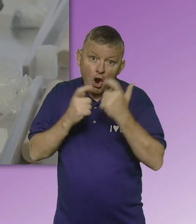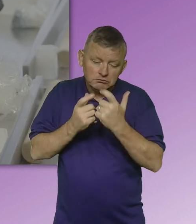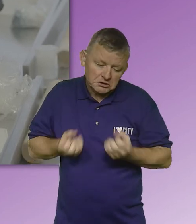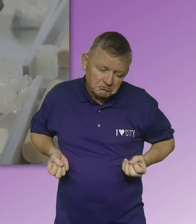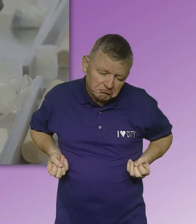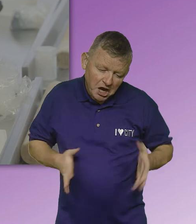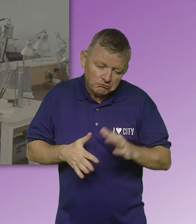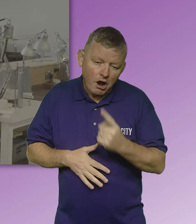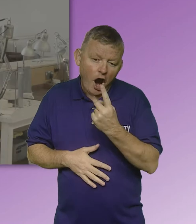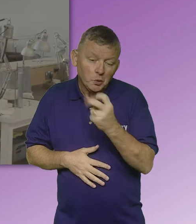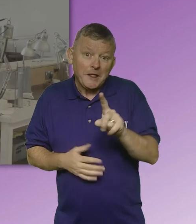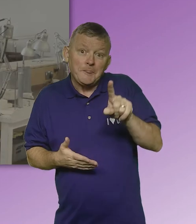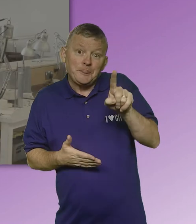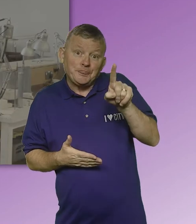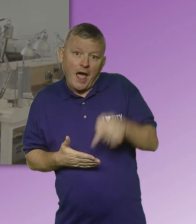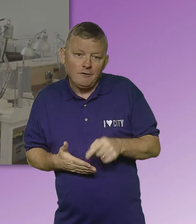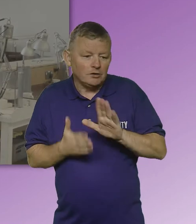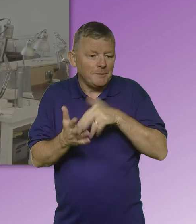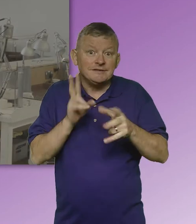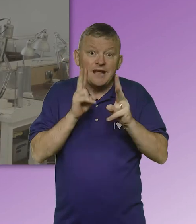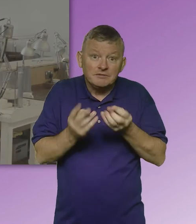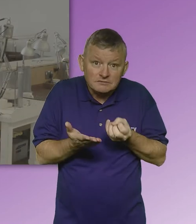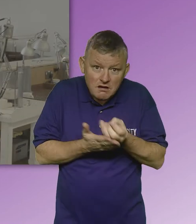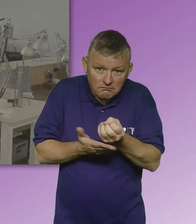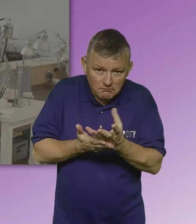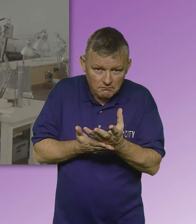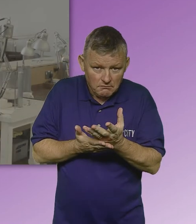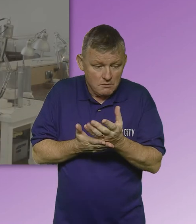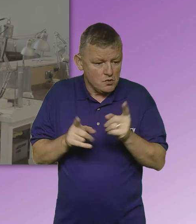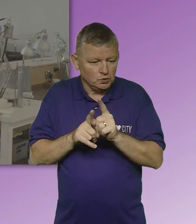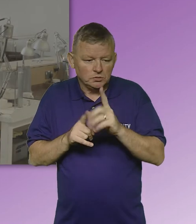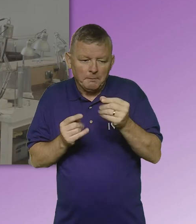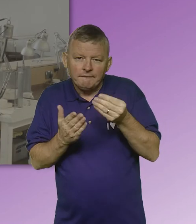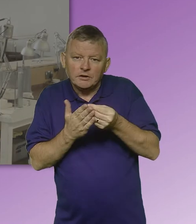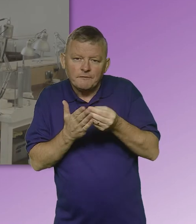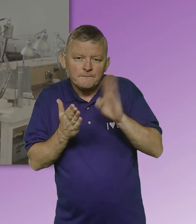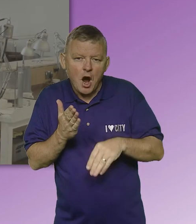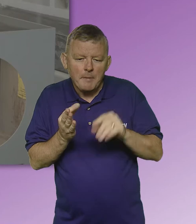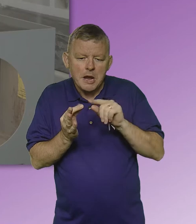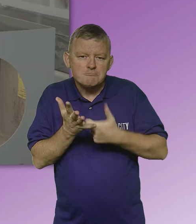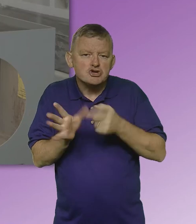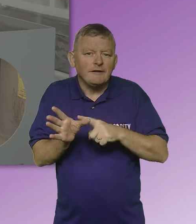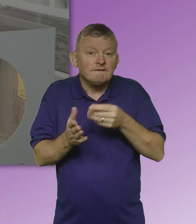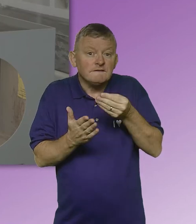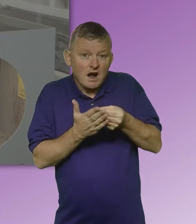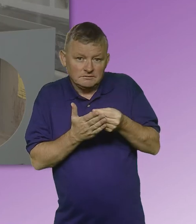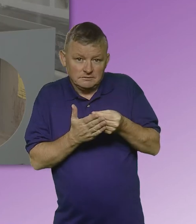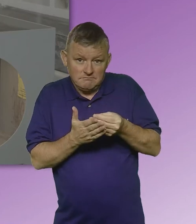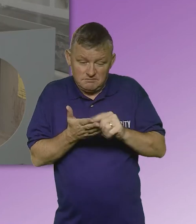£120,000 to sign language interpreters, the majority coming from bursary funds and a smaller amount